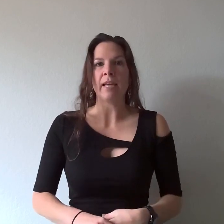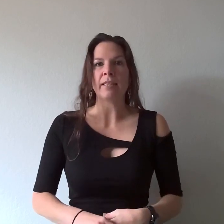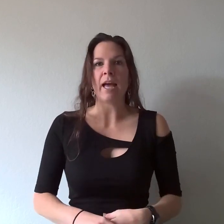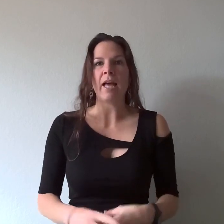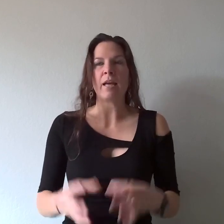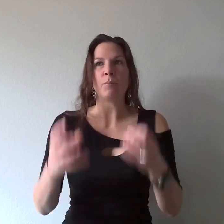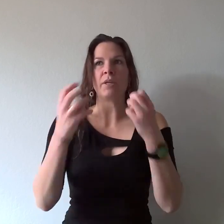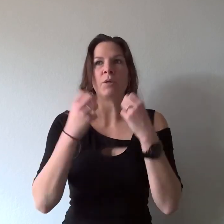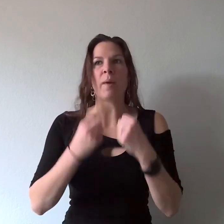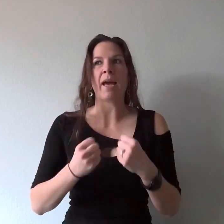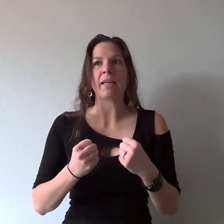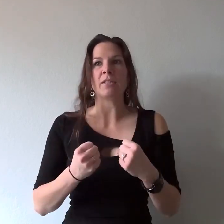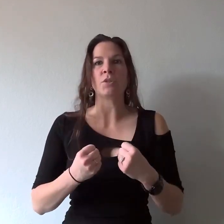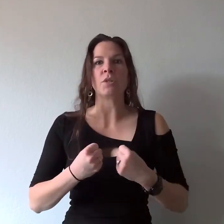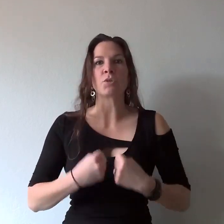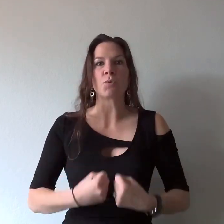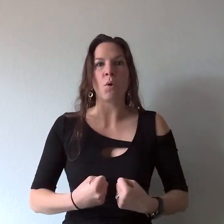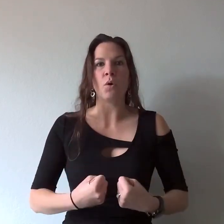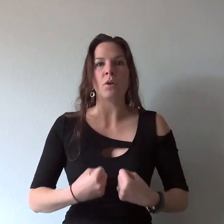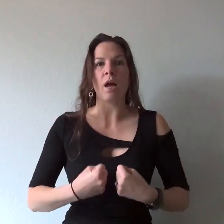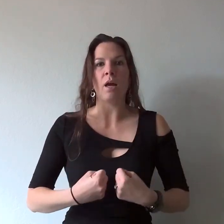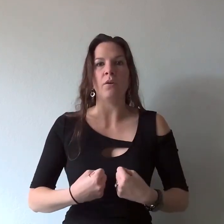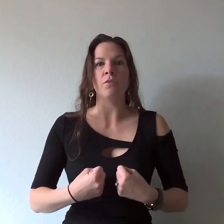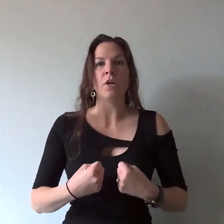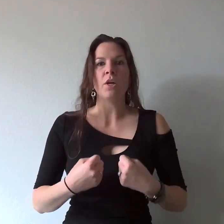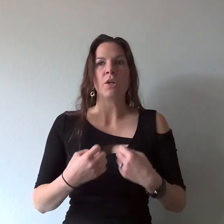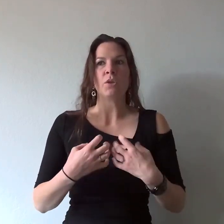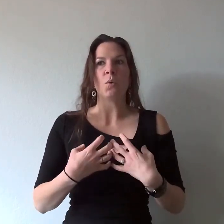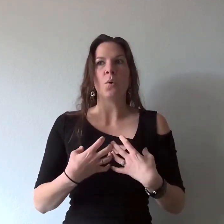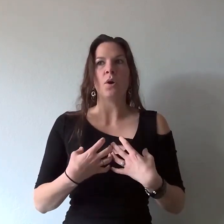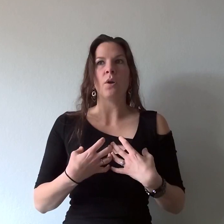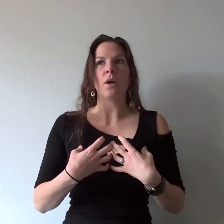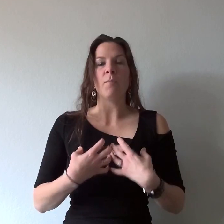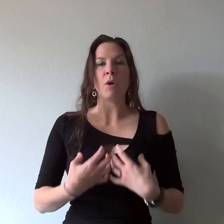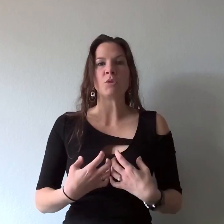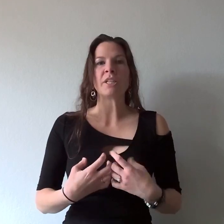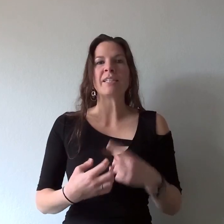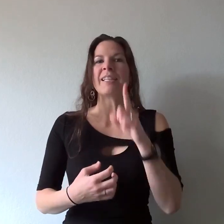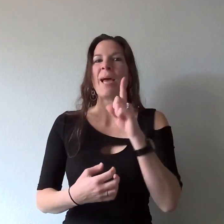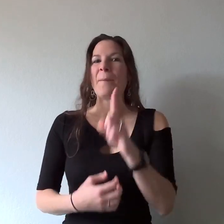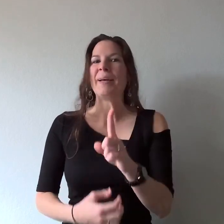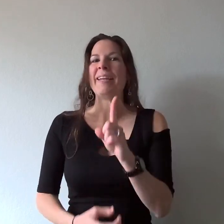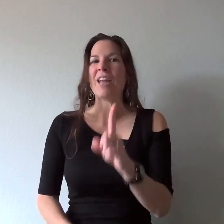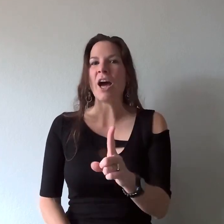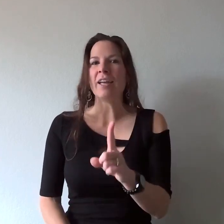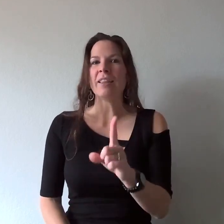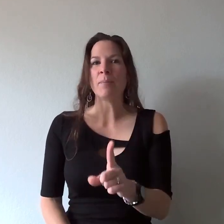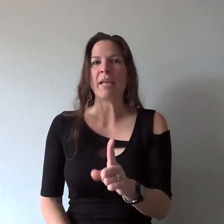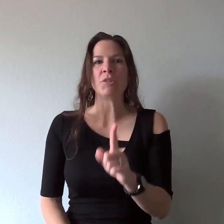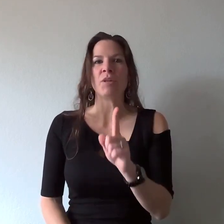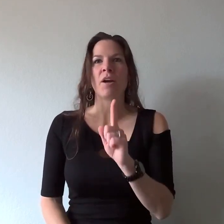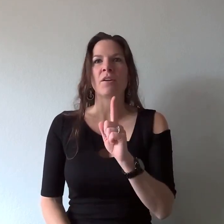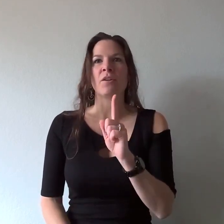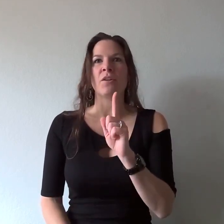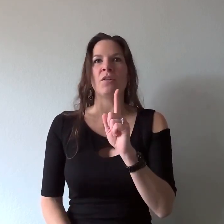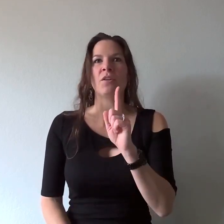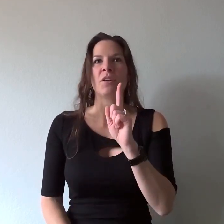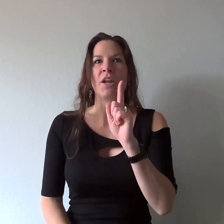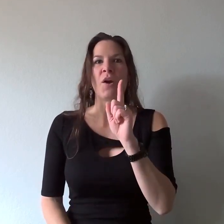that and bring you back into control of your emotions but not in the patriarchal you know